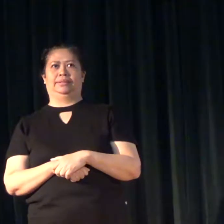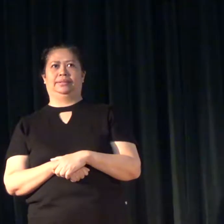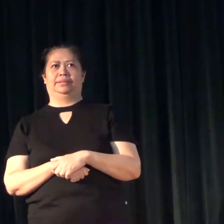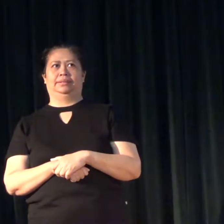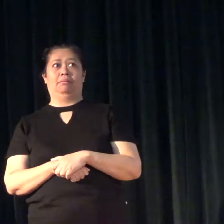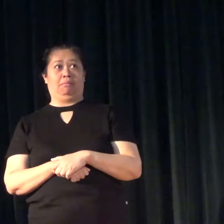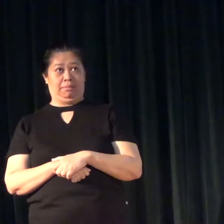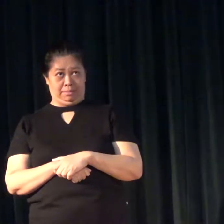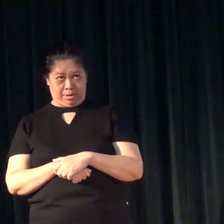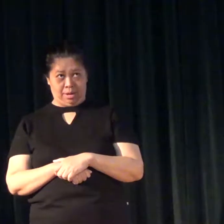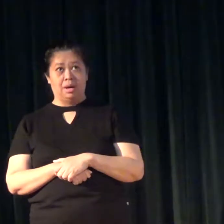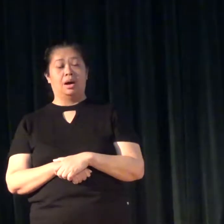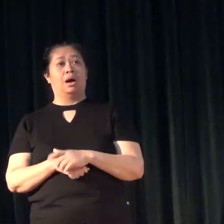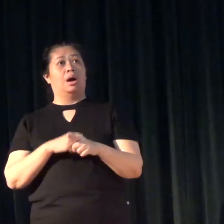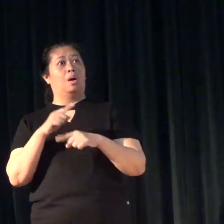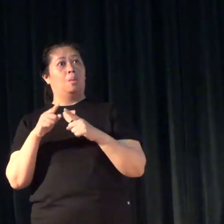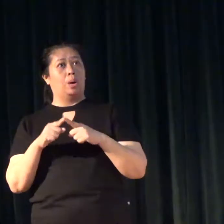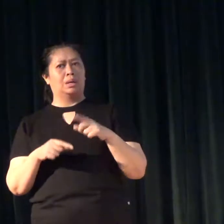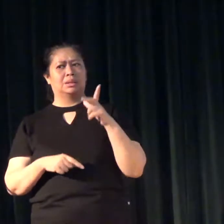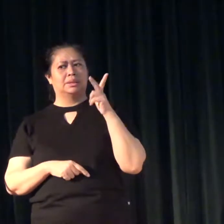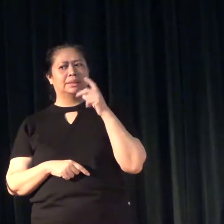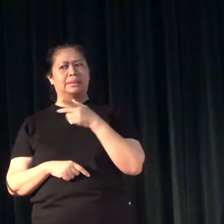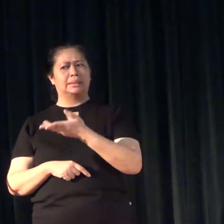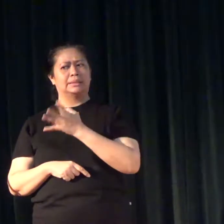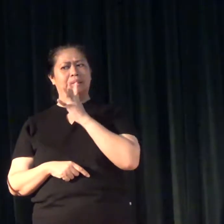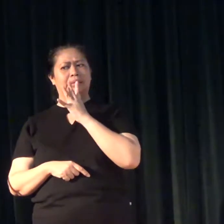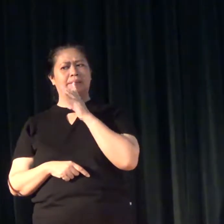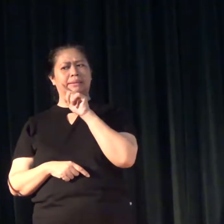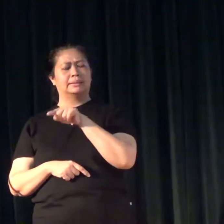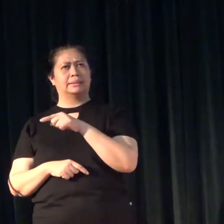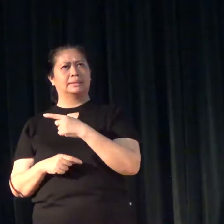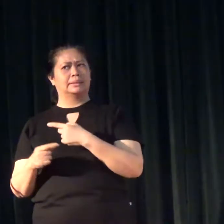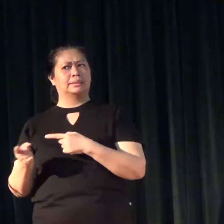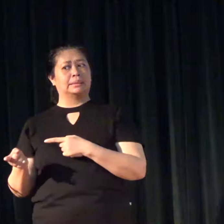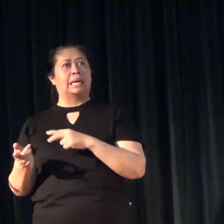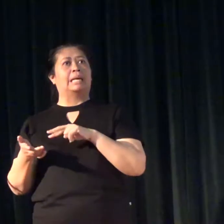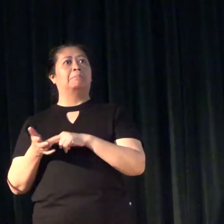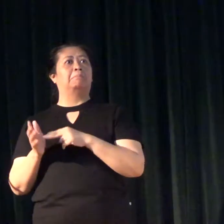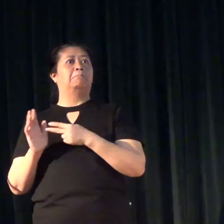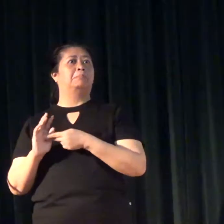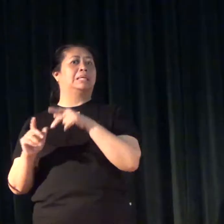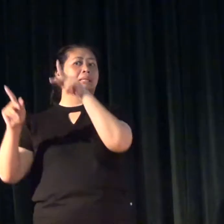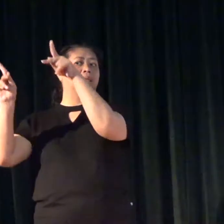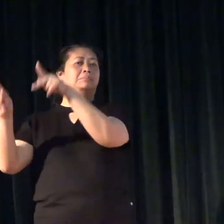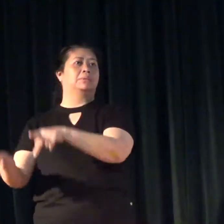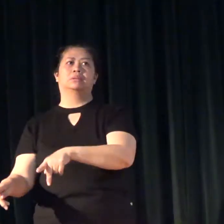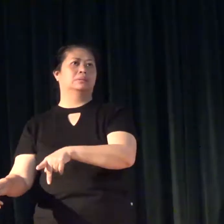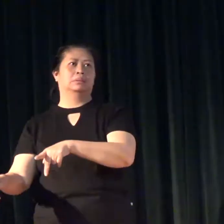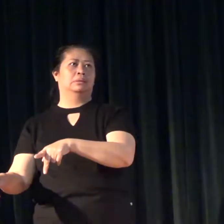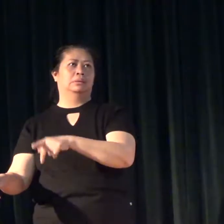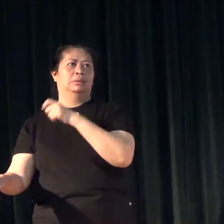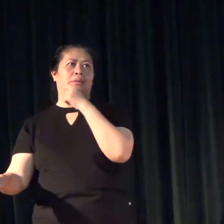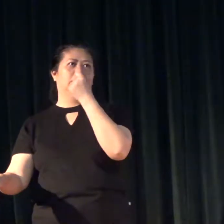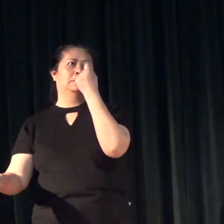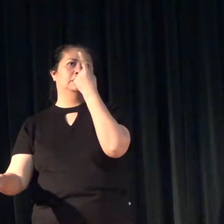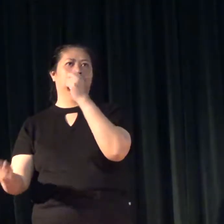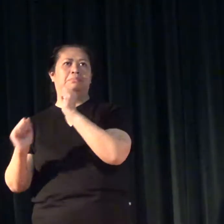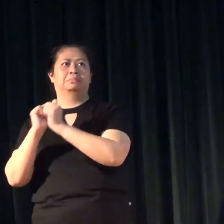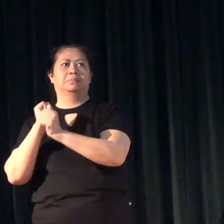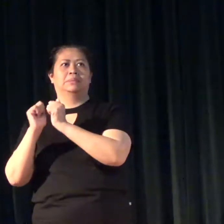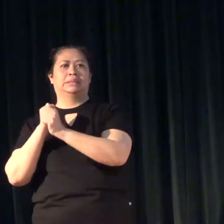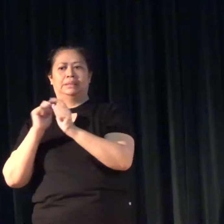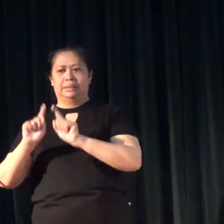You know, when you hear somebody say that, that means that person does not understand